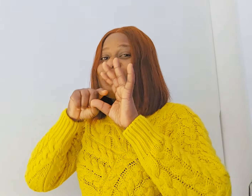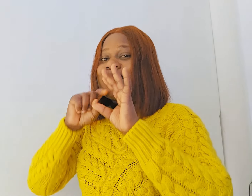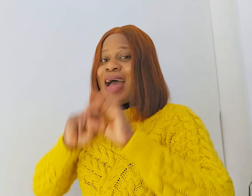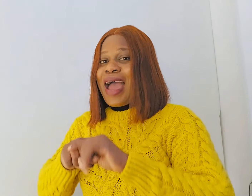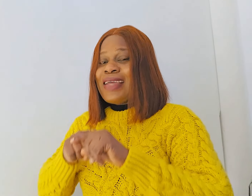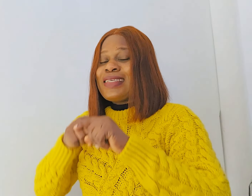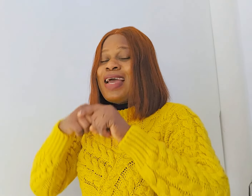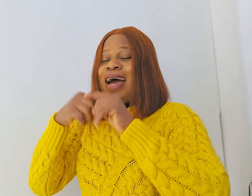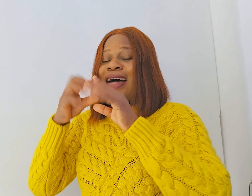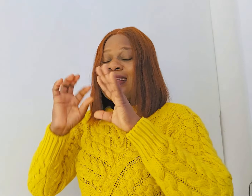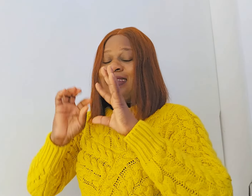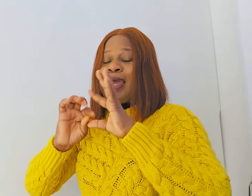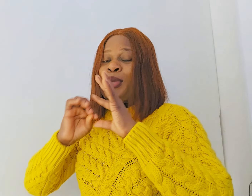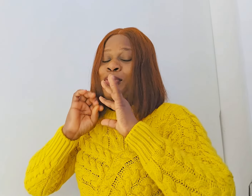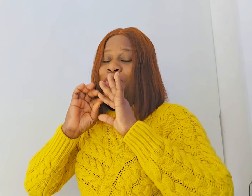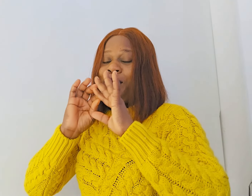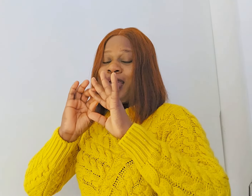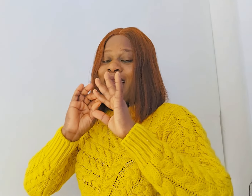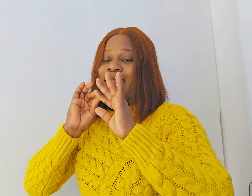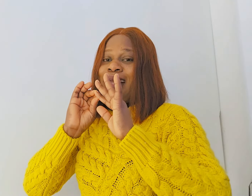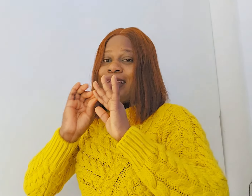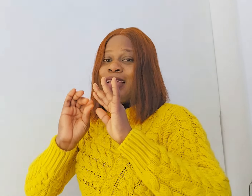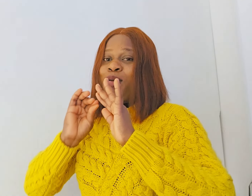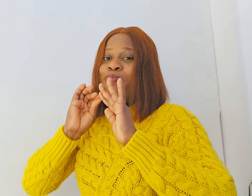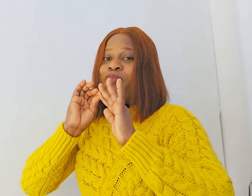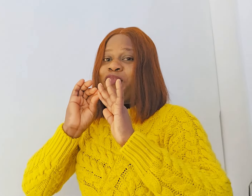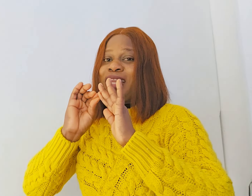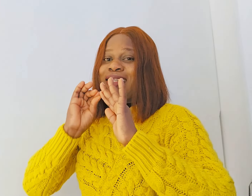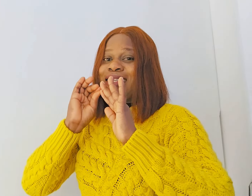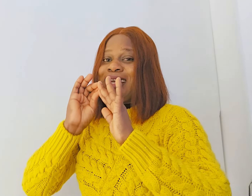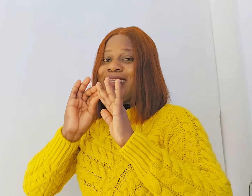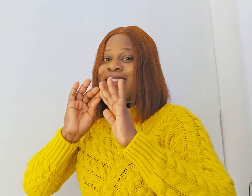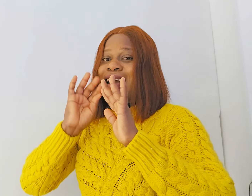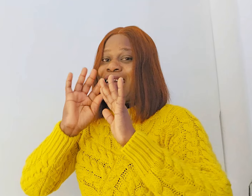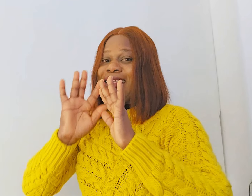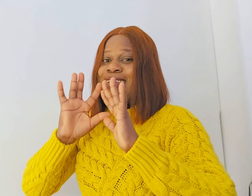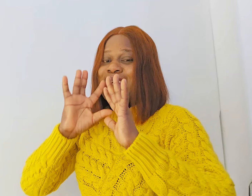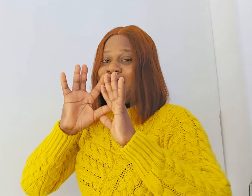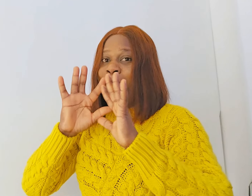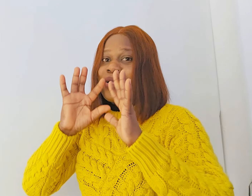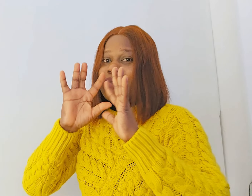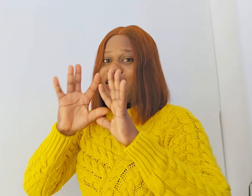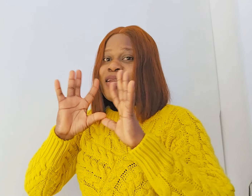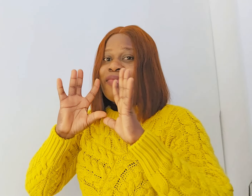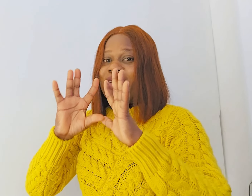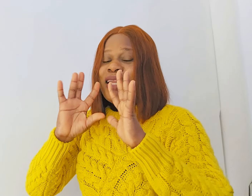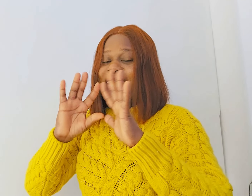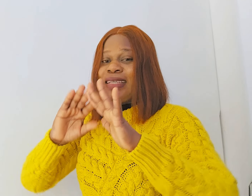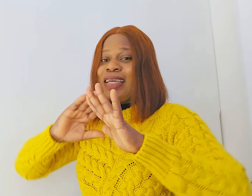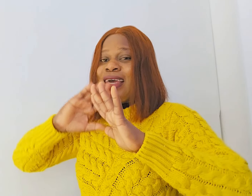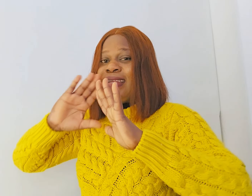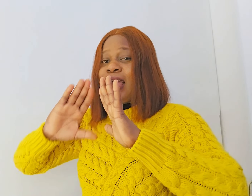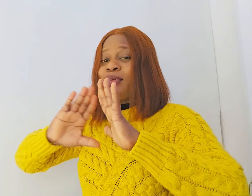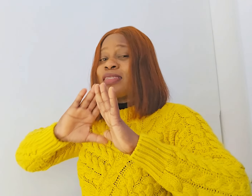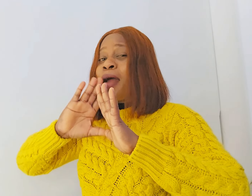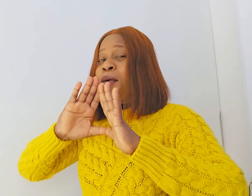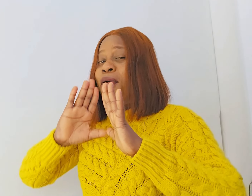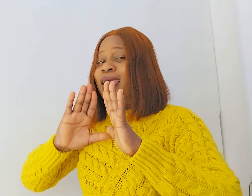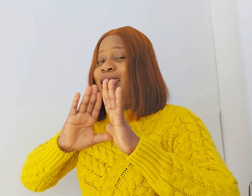tight and there you go in and then moving it inside the in-between of the lady then you start rocking